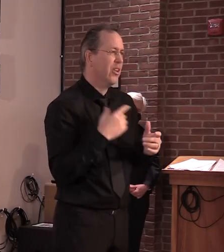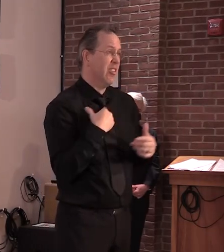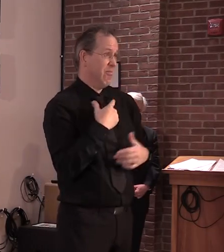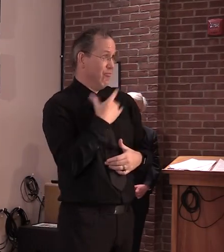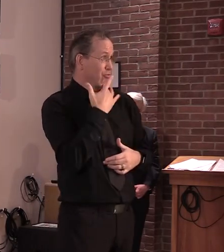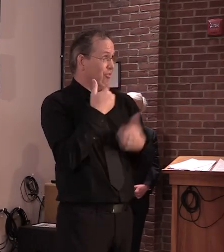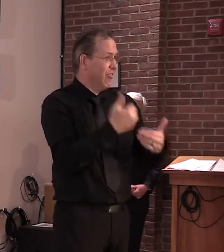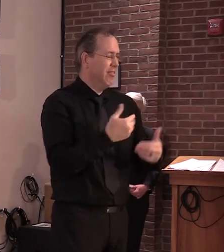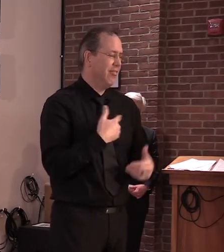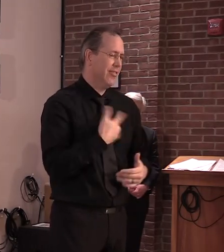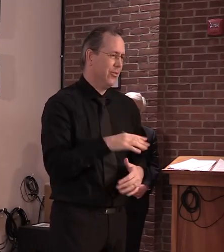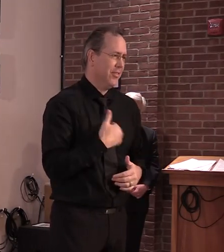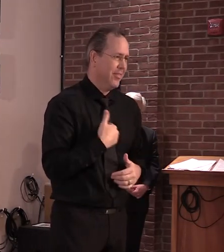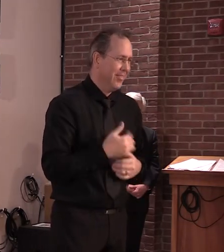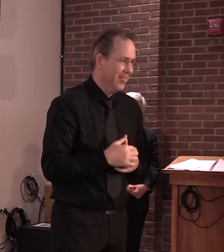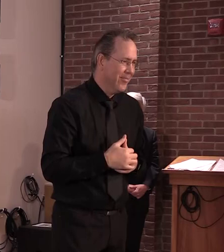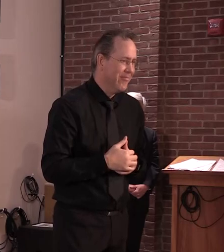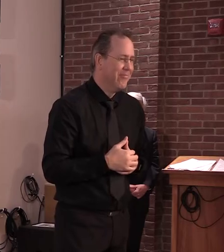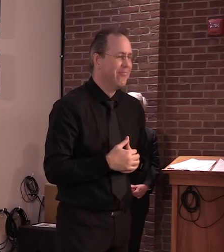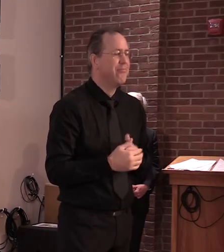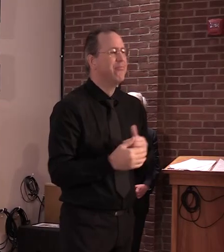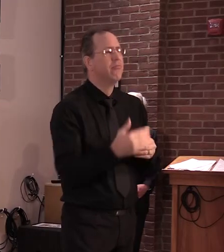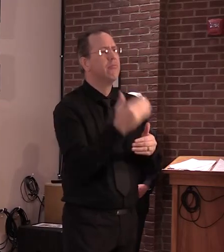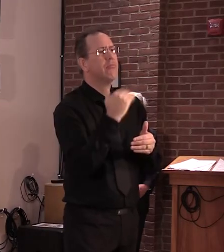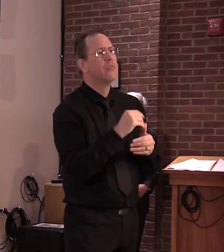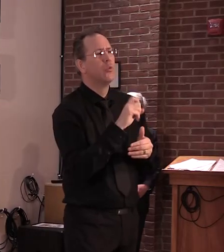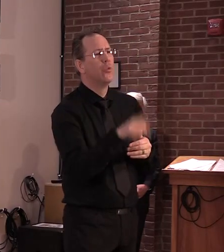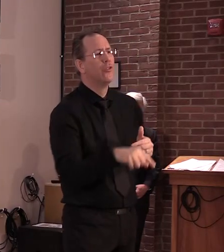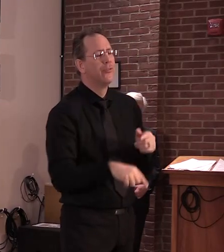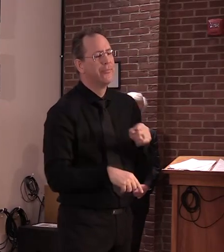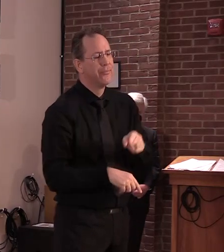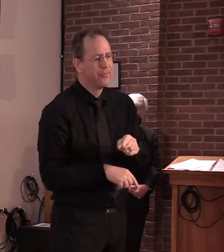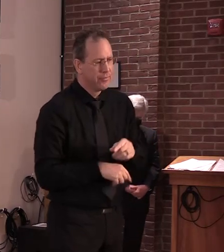Great. Thank you very much. your next questioner. Courtney, seven days.